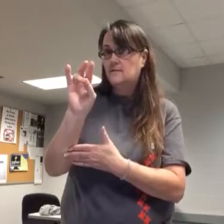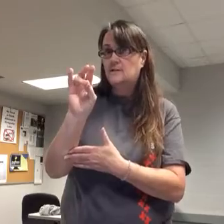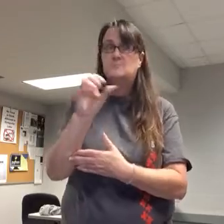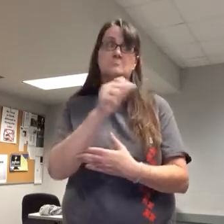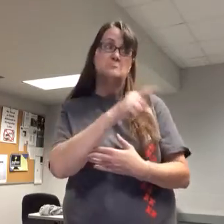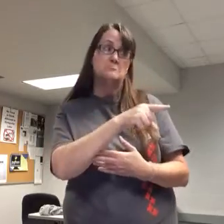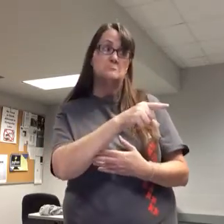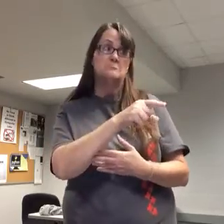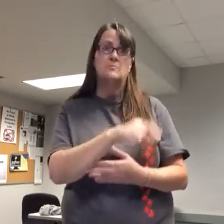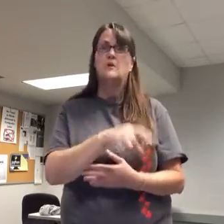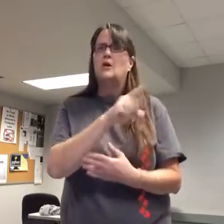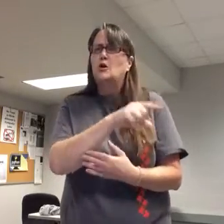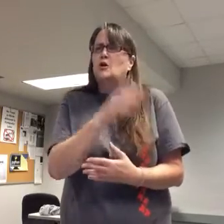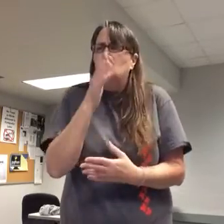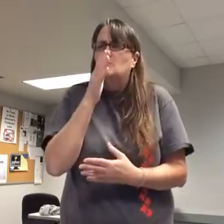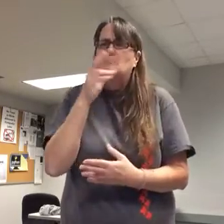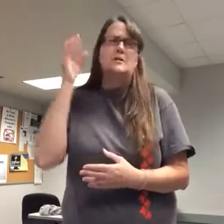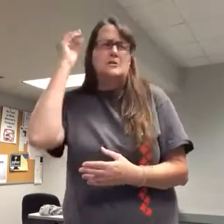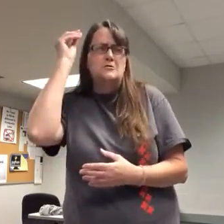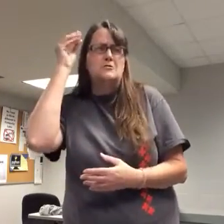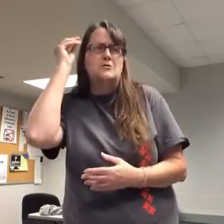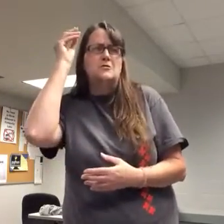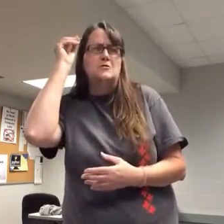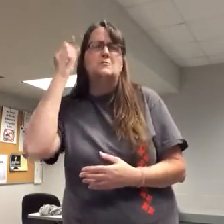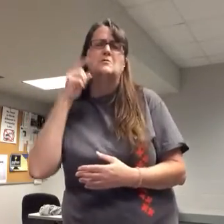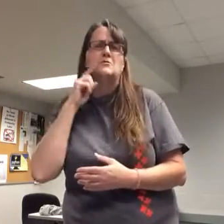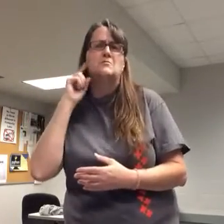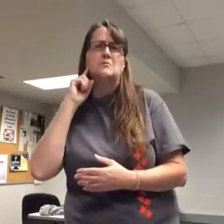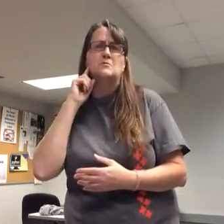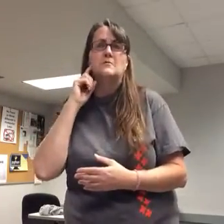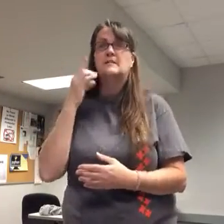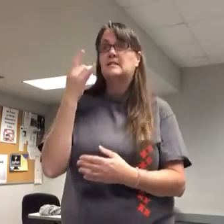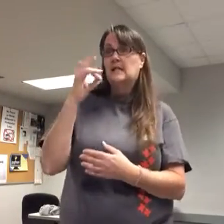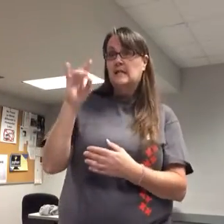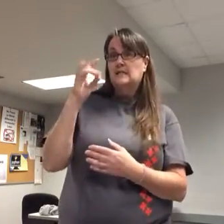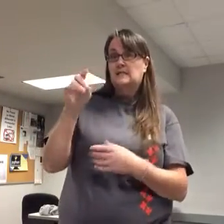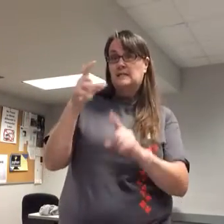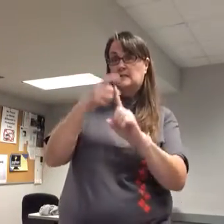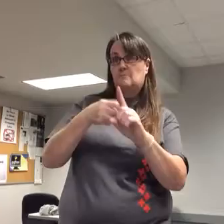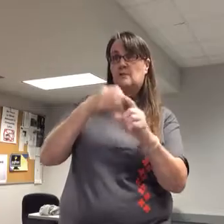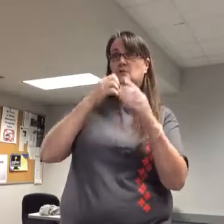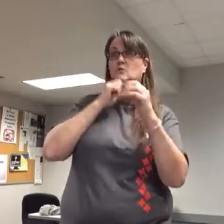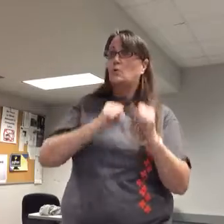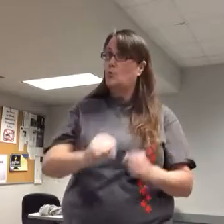started to suspect that she was deaf when she was 18 months old